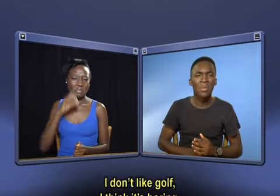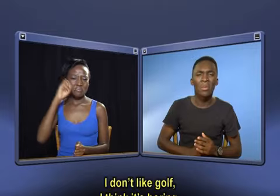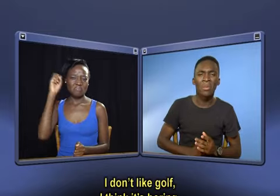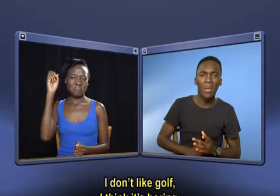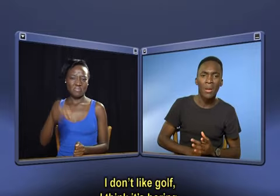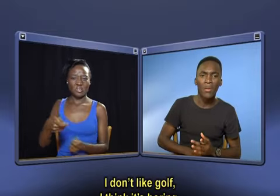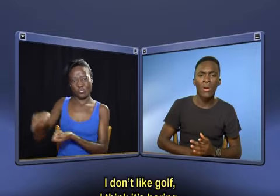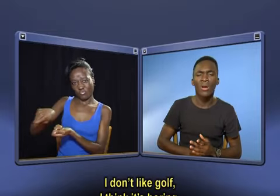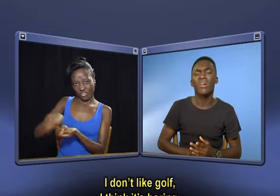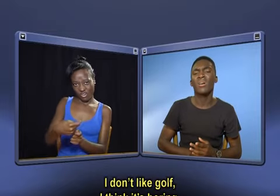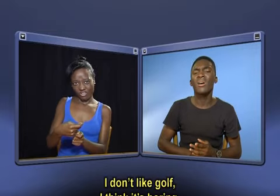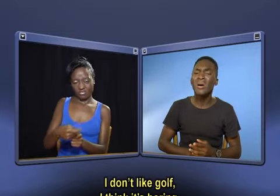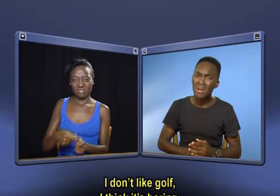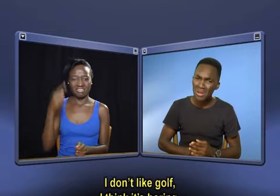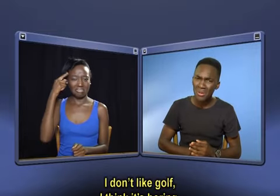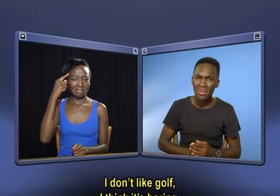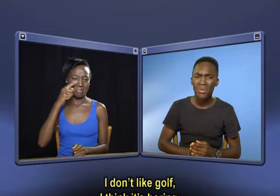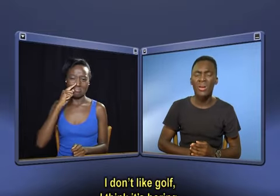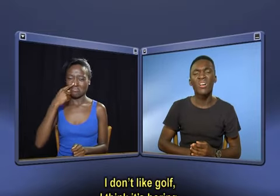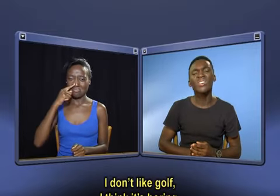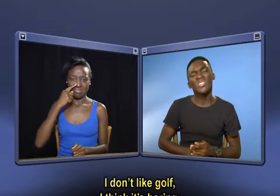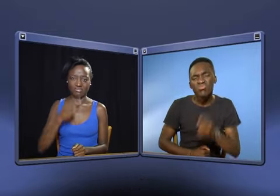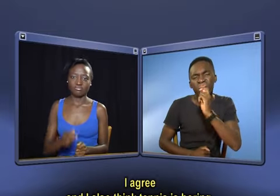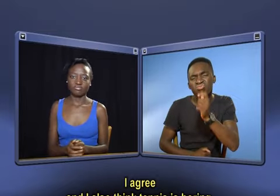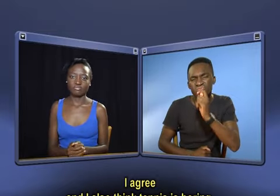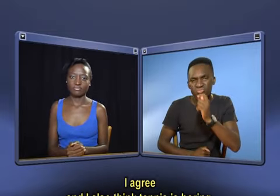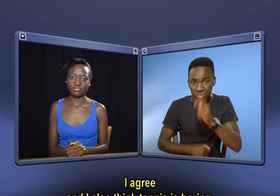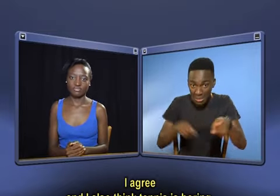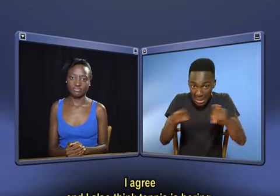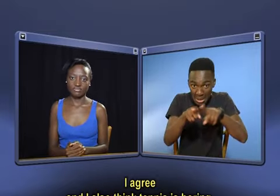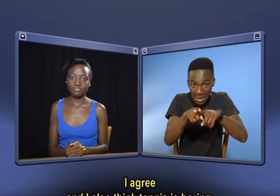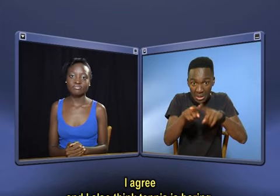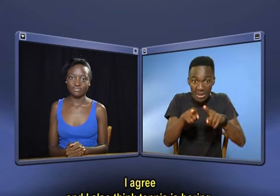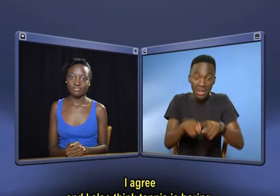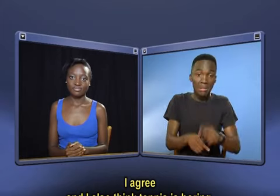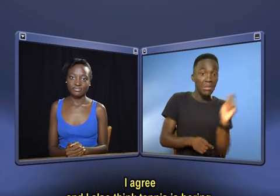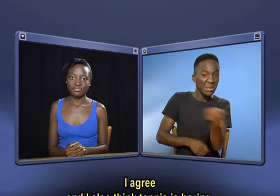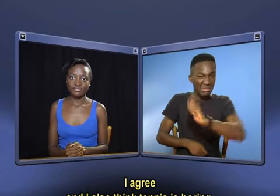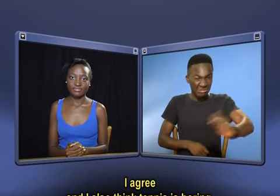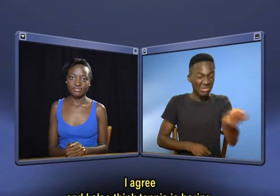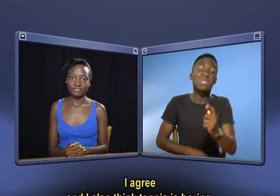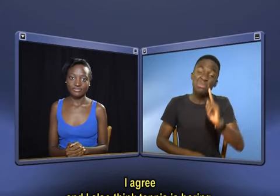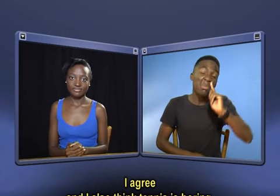I don't like golf. I think it's boring. I agree. And I also think tennis is boring.